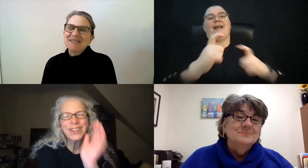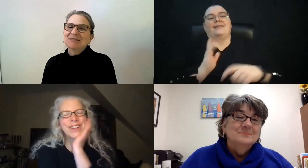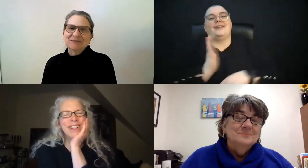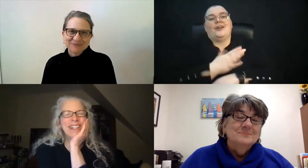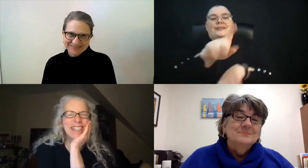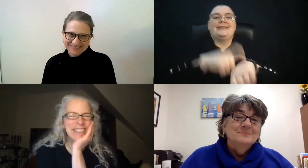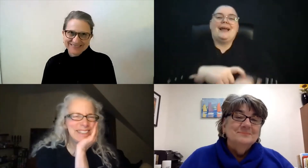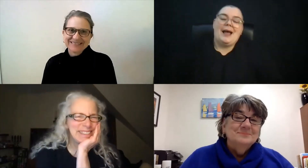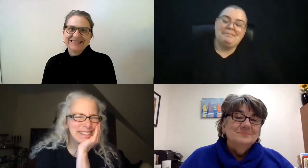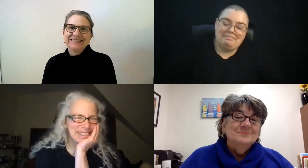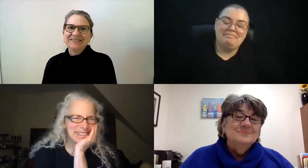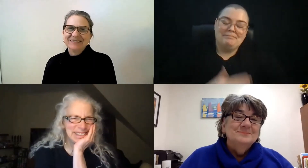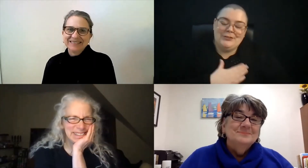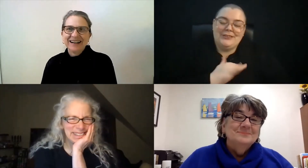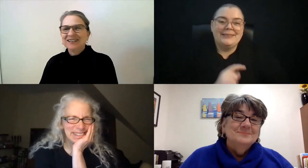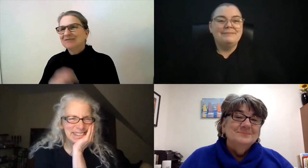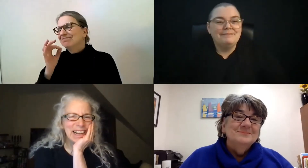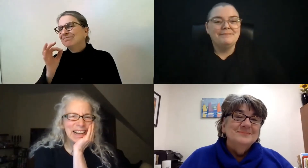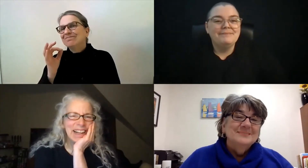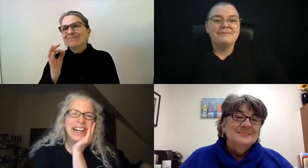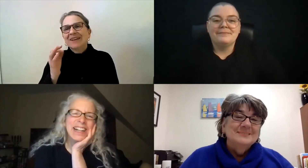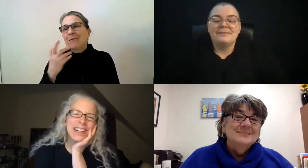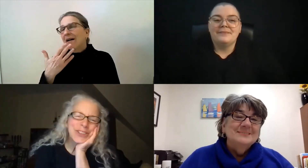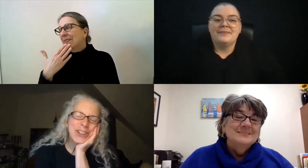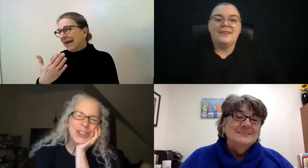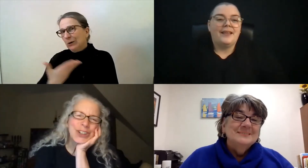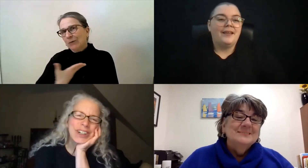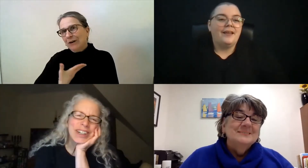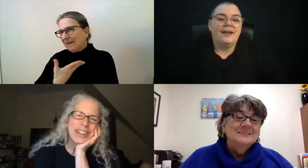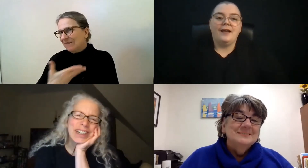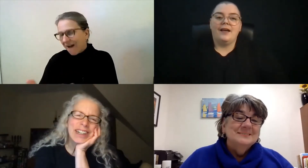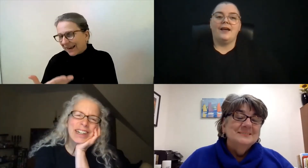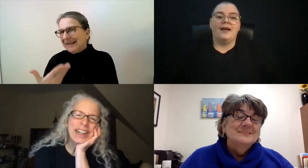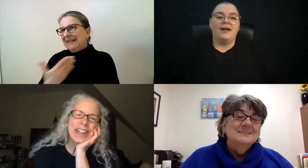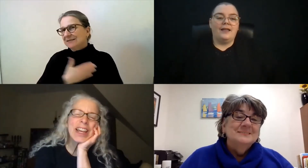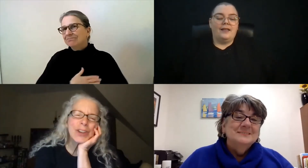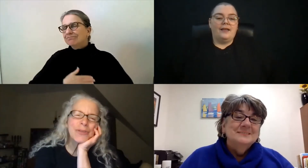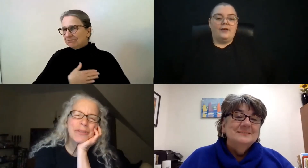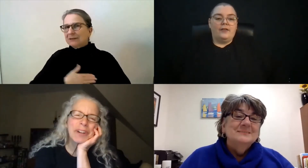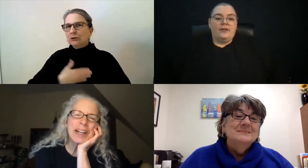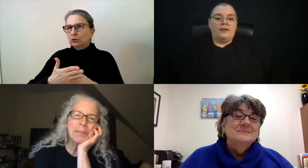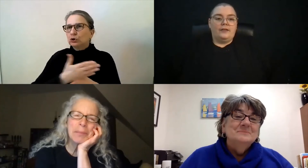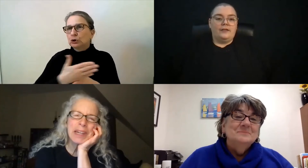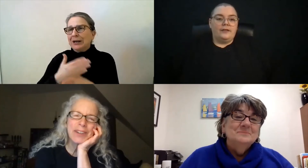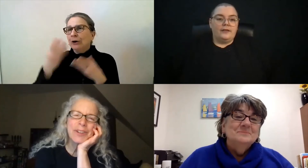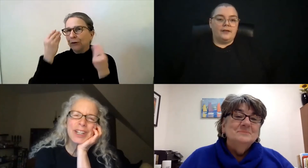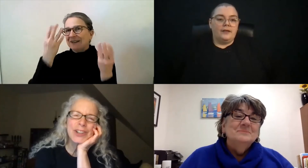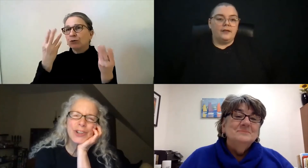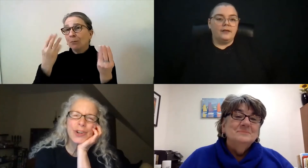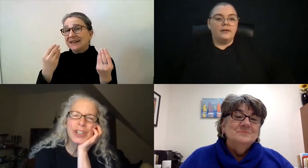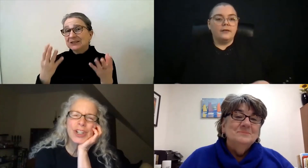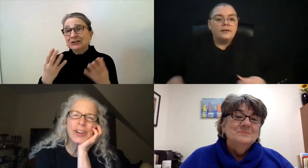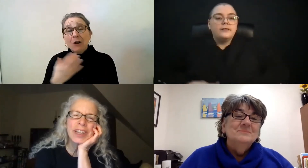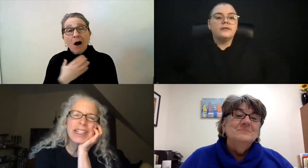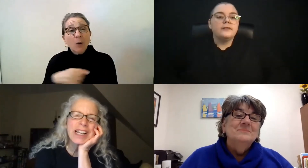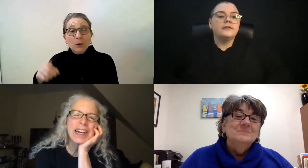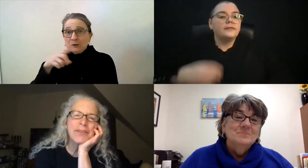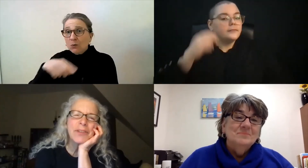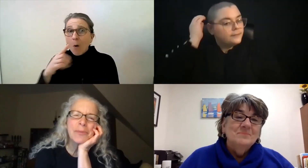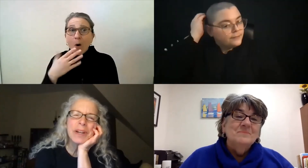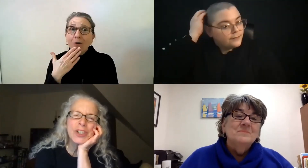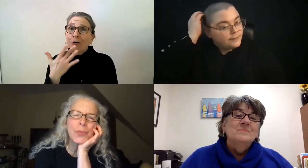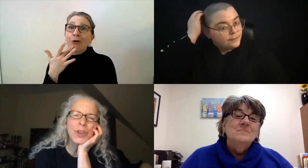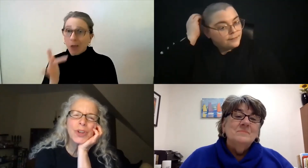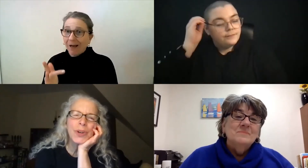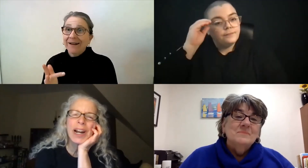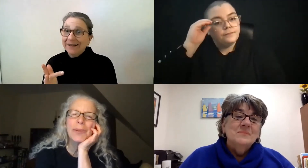Oh, for sure. And thank you for inviting me. I really enjoy sharing this kind of